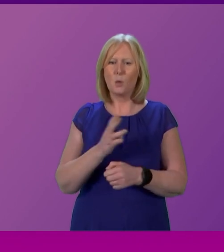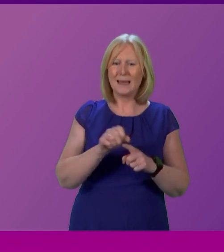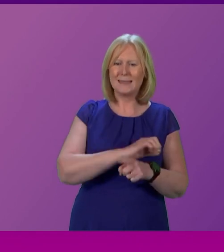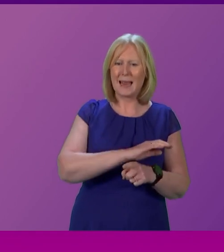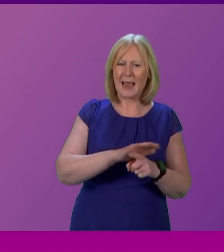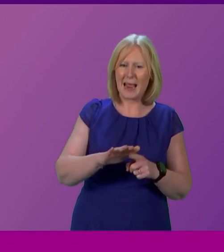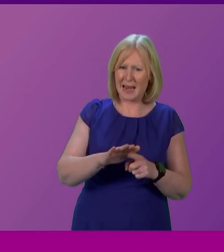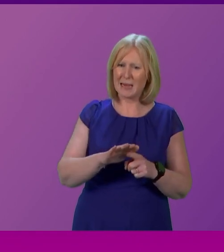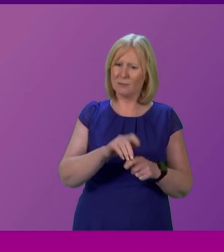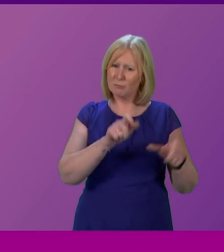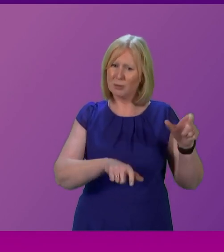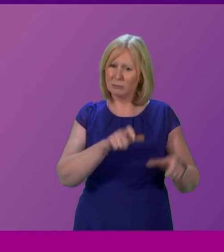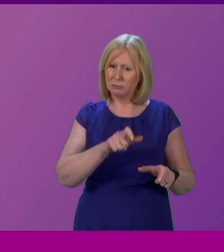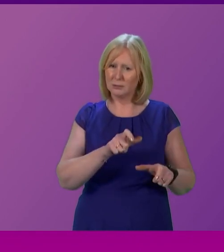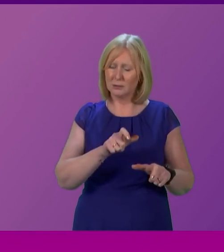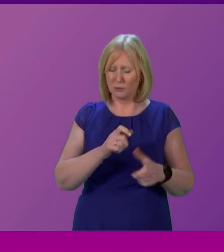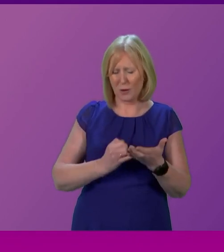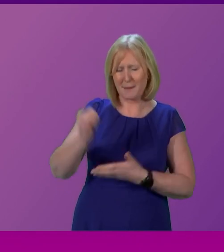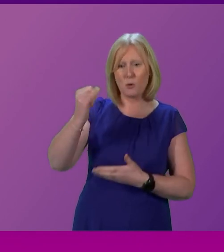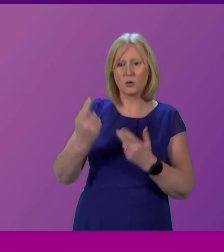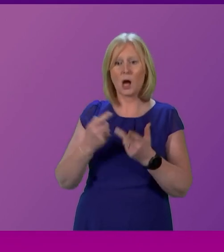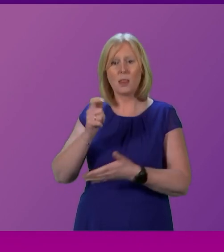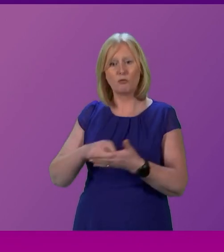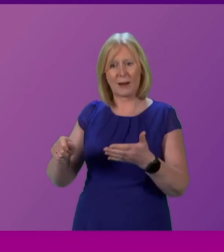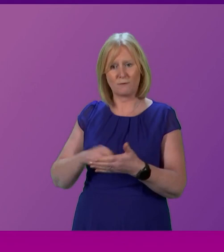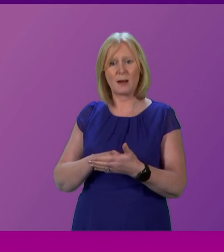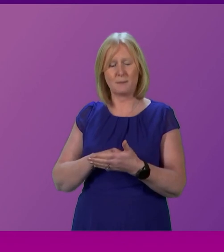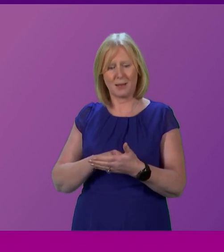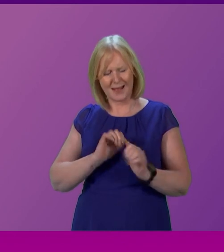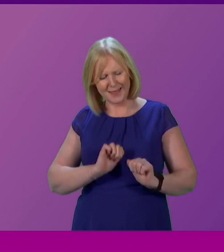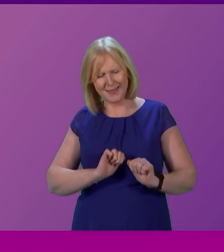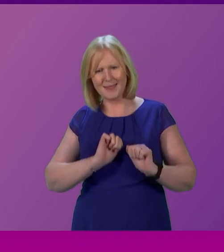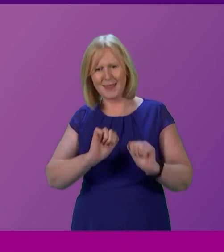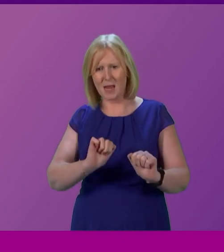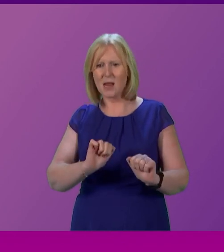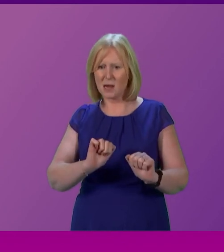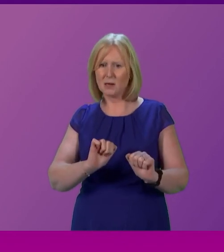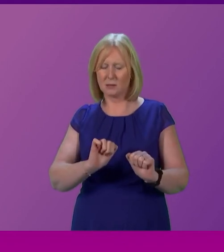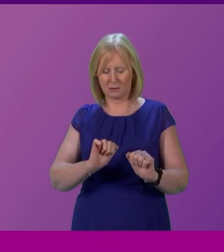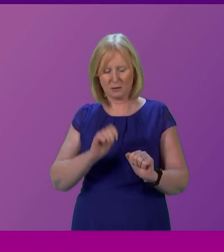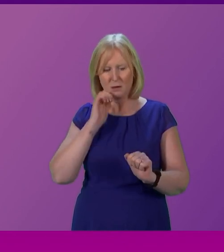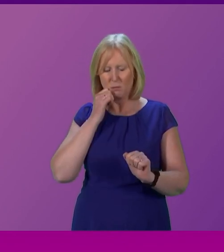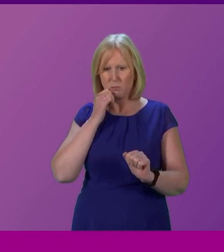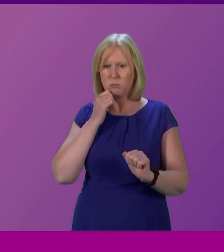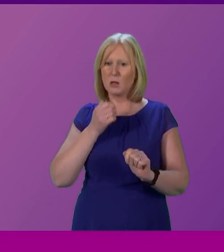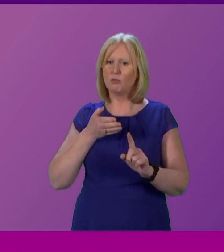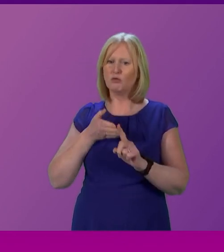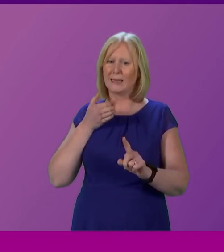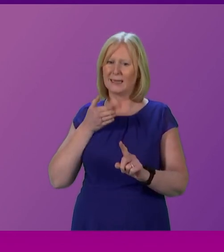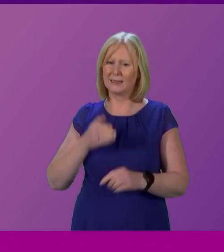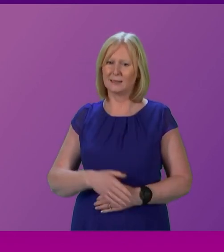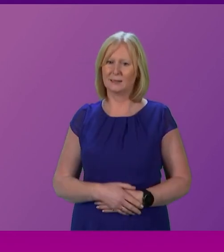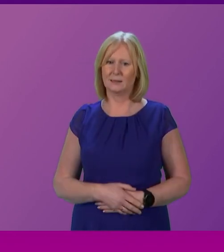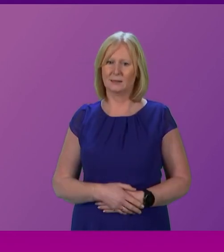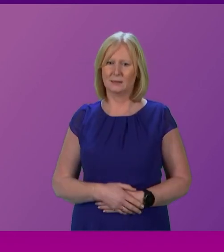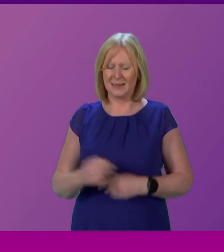to this place to oppose another referendum. Theirs, presiding officer, theirs is the only mandate that I recognise. All of this debate,